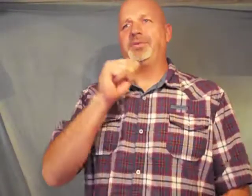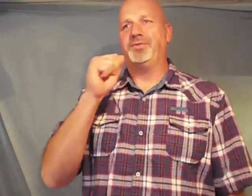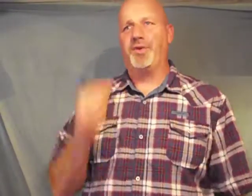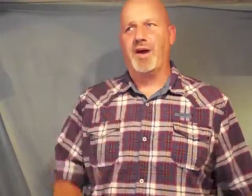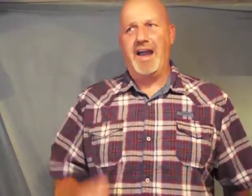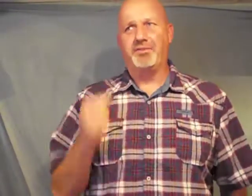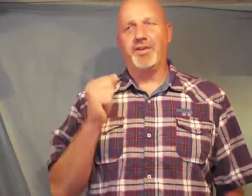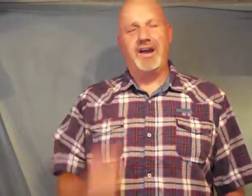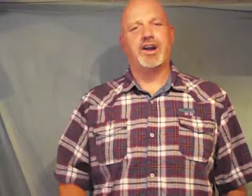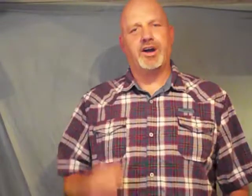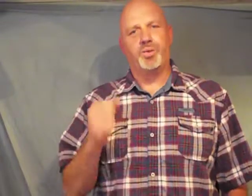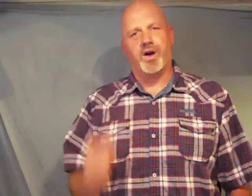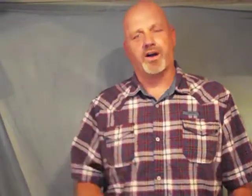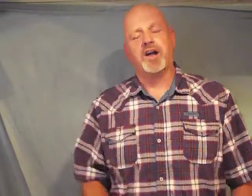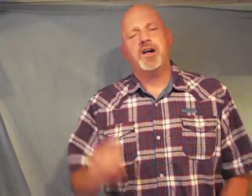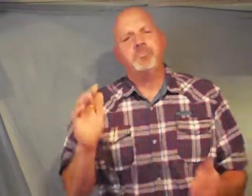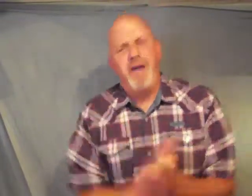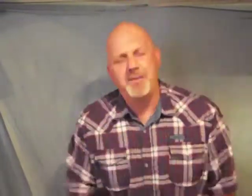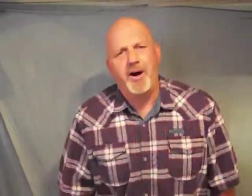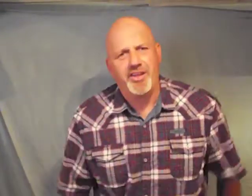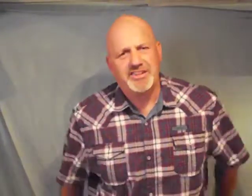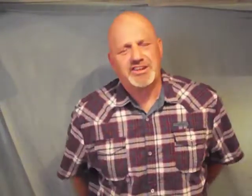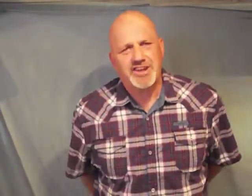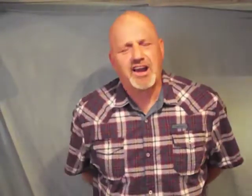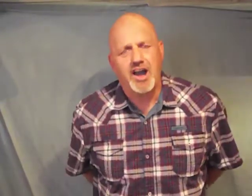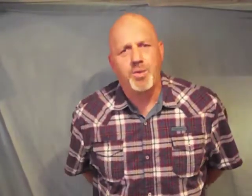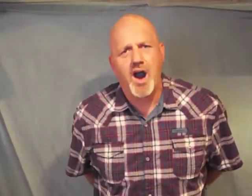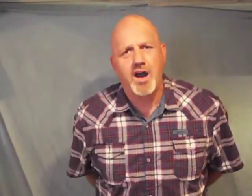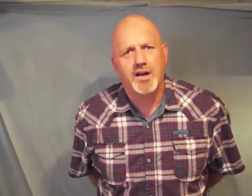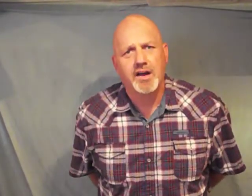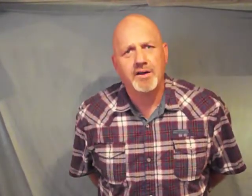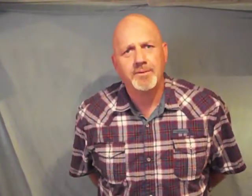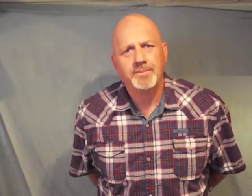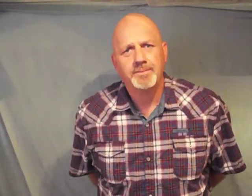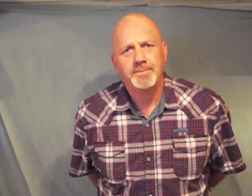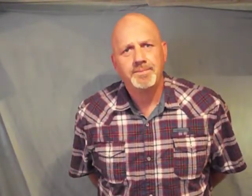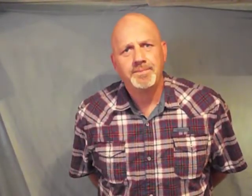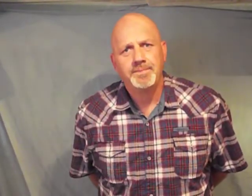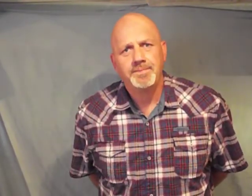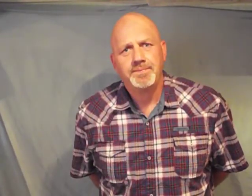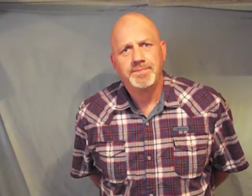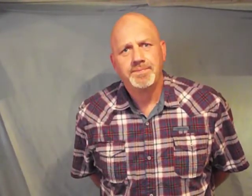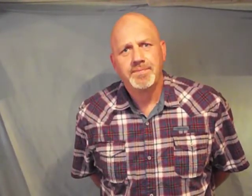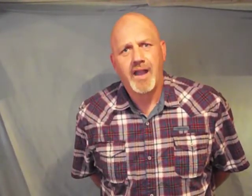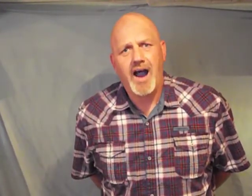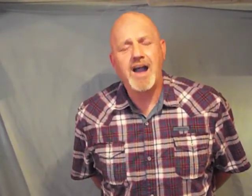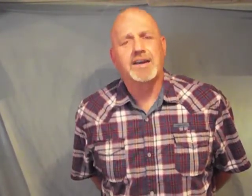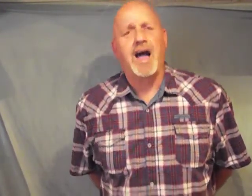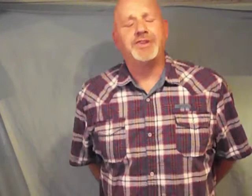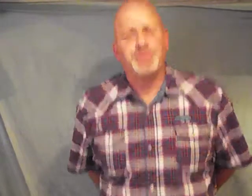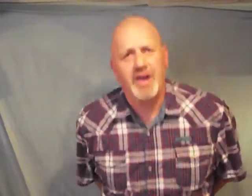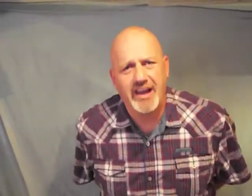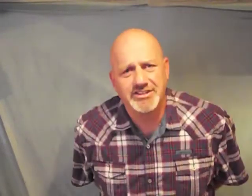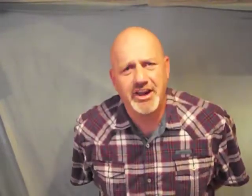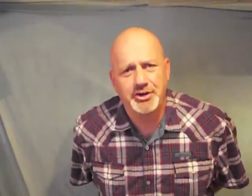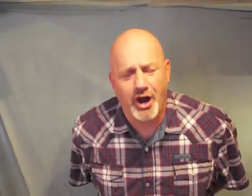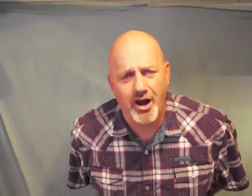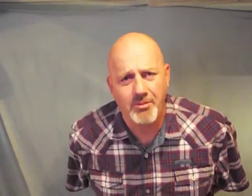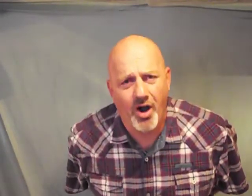for every good work people this is a good work our country is in turmoil